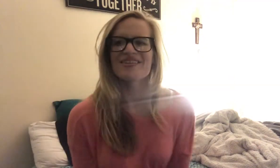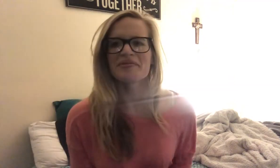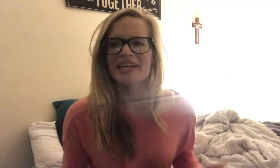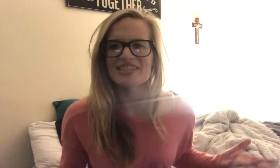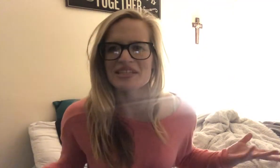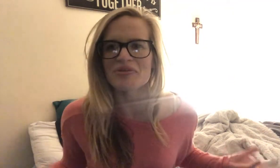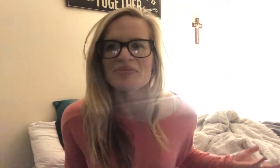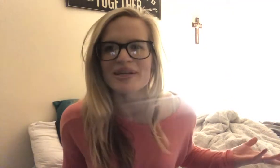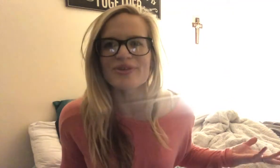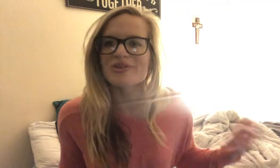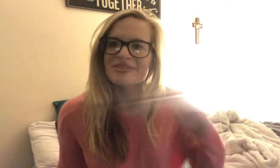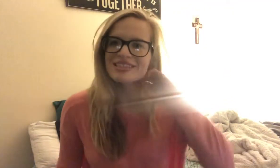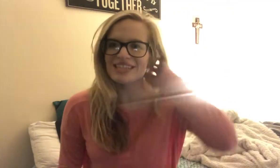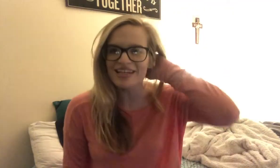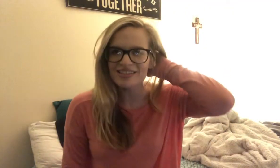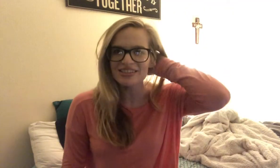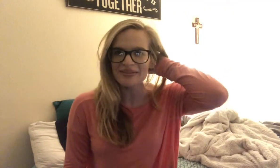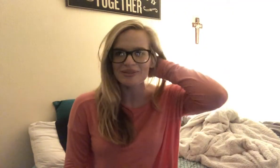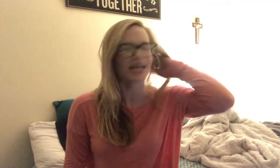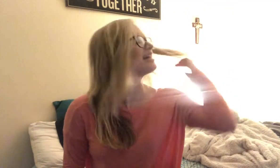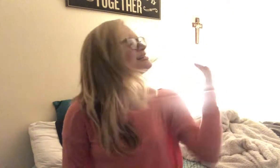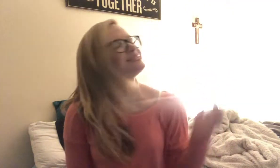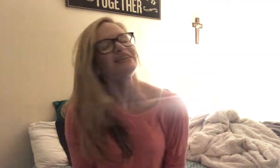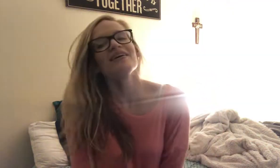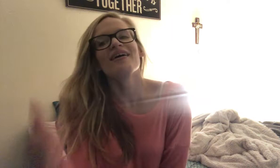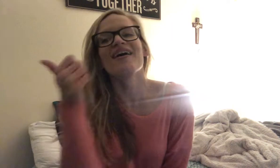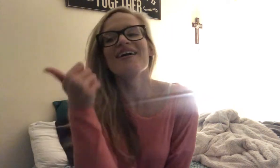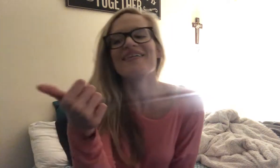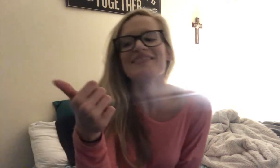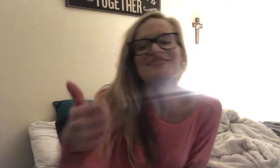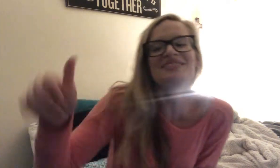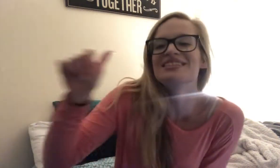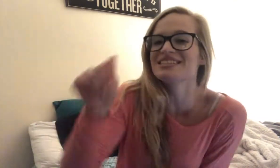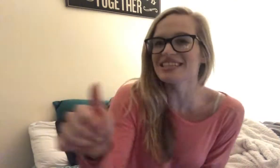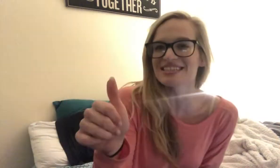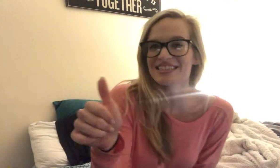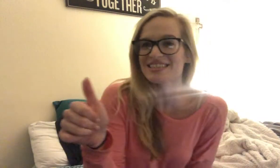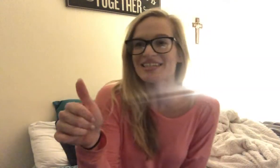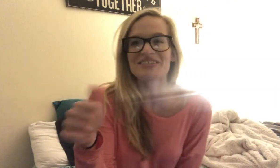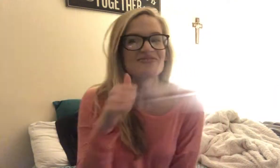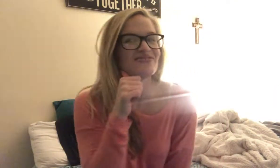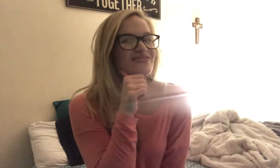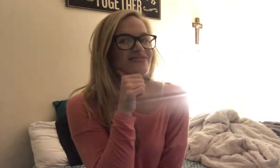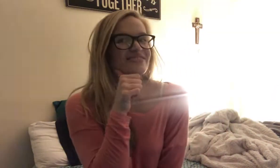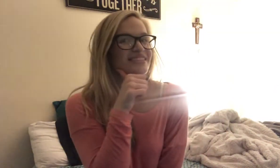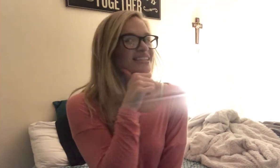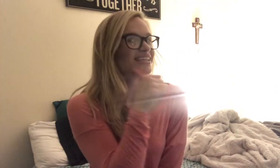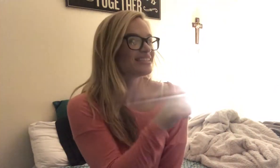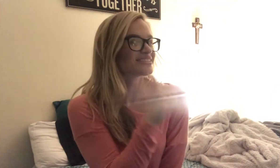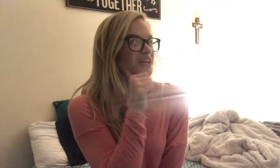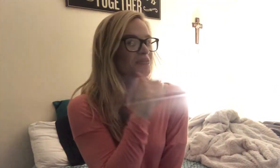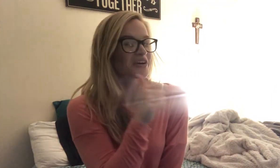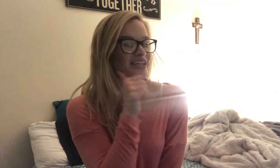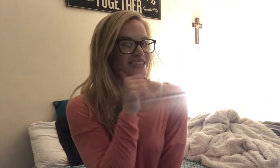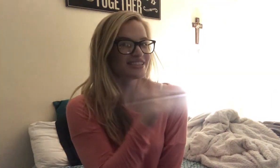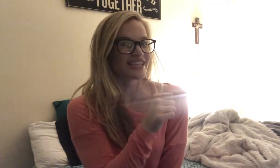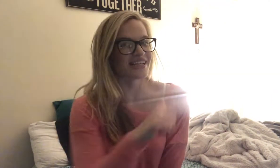thumb handshape. What am I doing with these handshapes, guys? Um, it's just your thumb, and swipe across your chin.